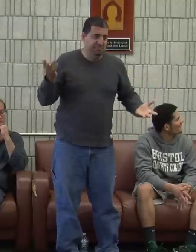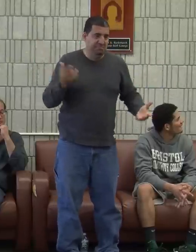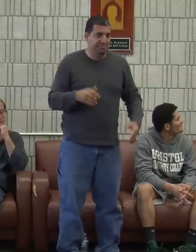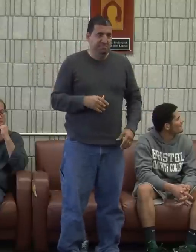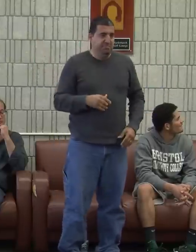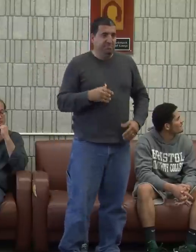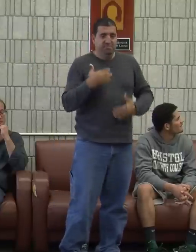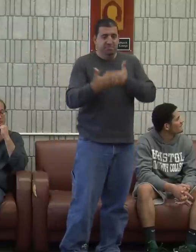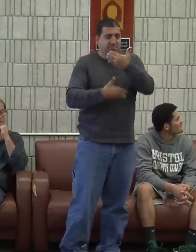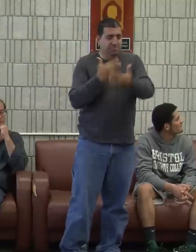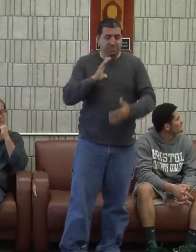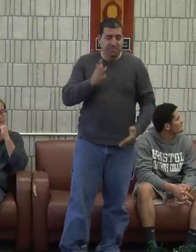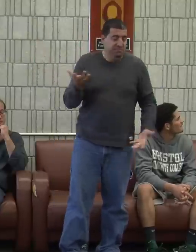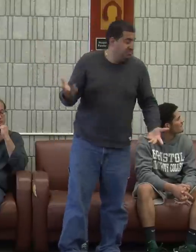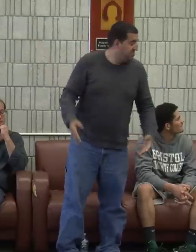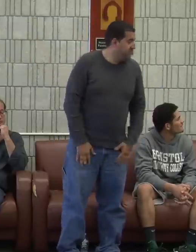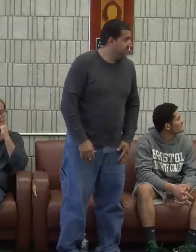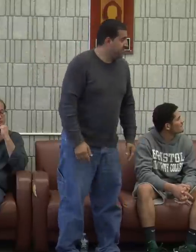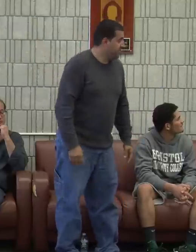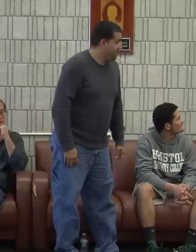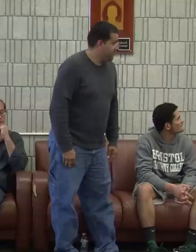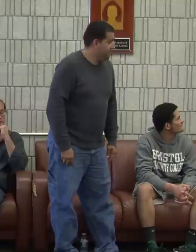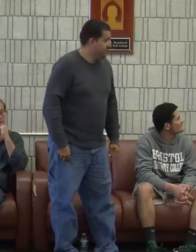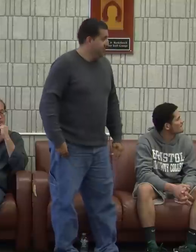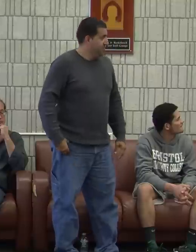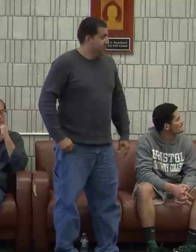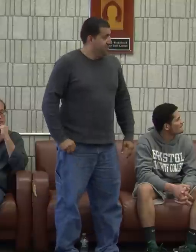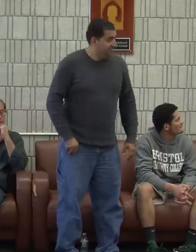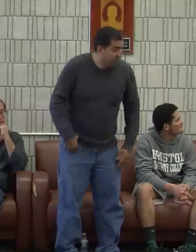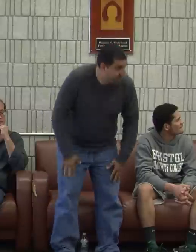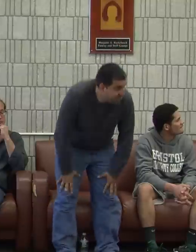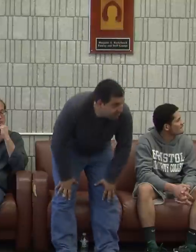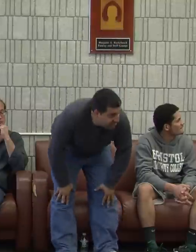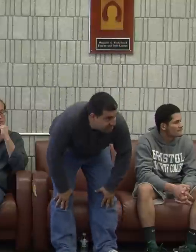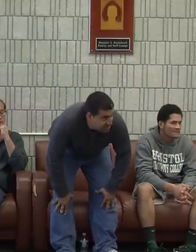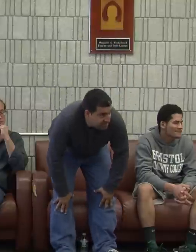I stayed in the mainstream program. We went down our separate paths, and it all worked out fine.